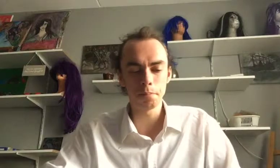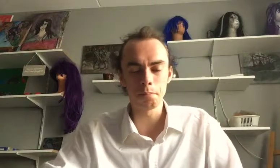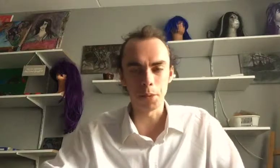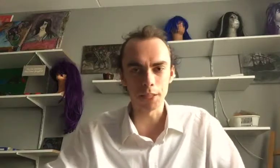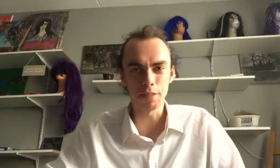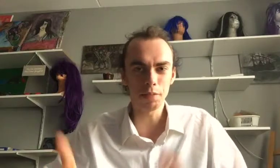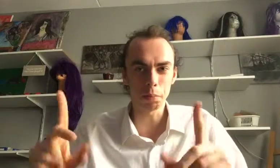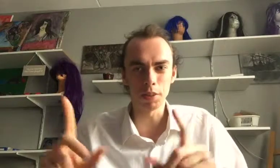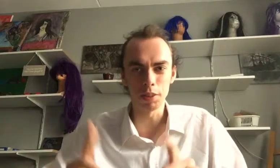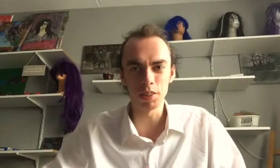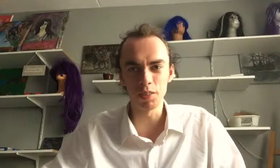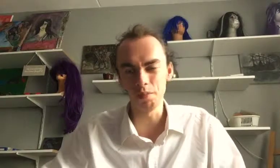Make difference between the two.